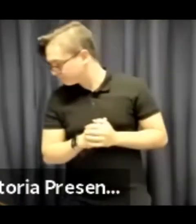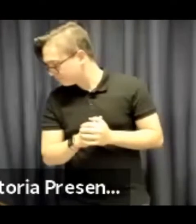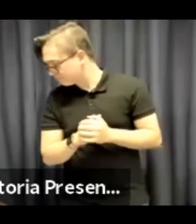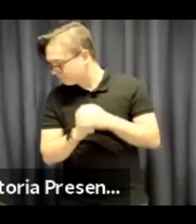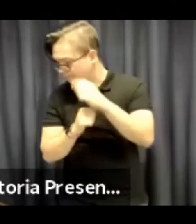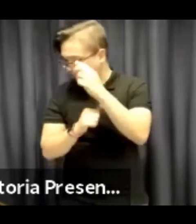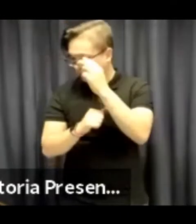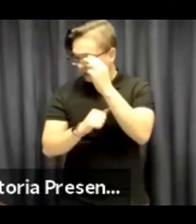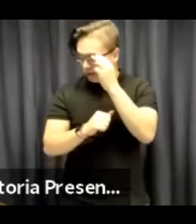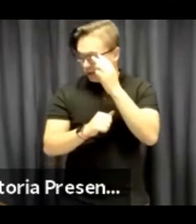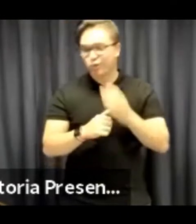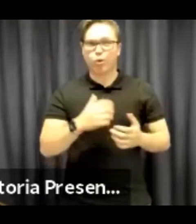financial report.